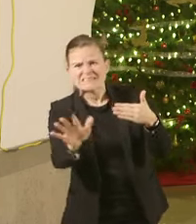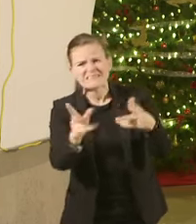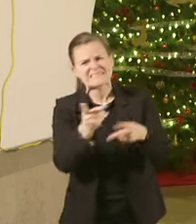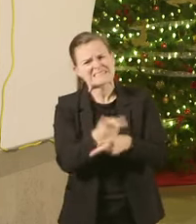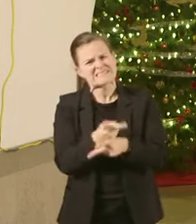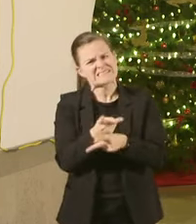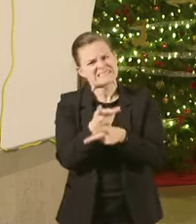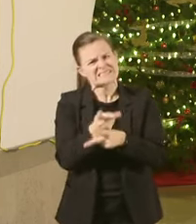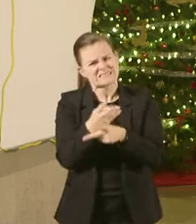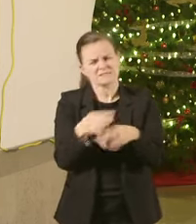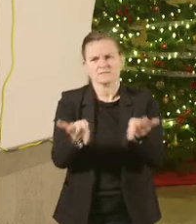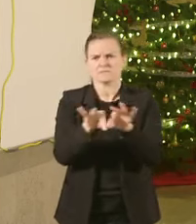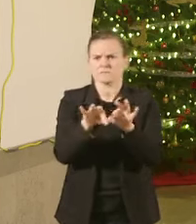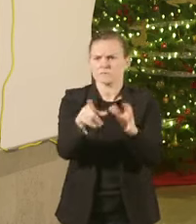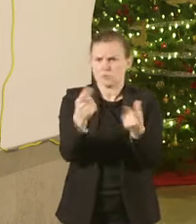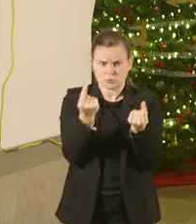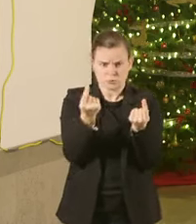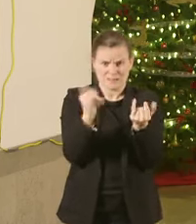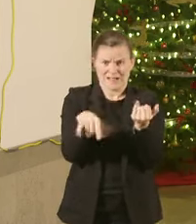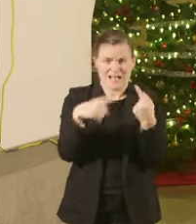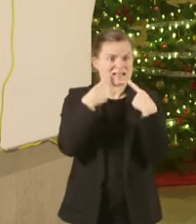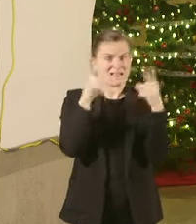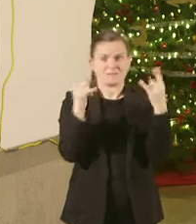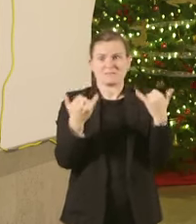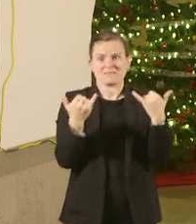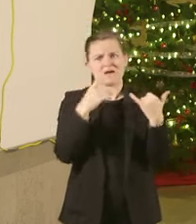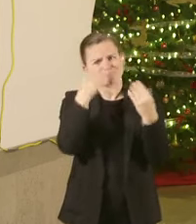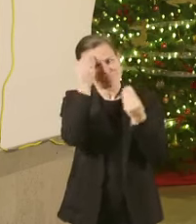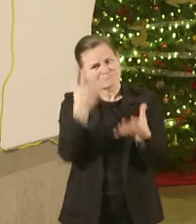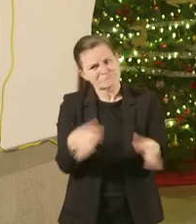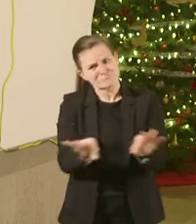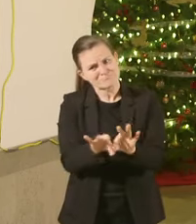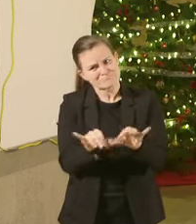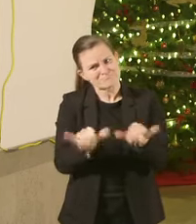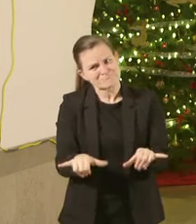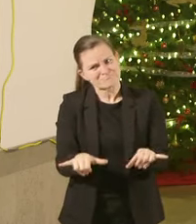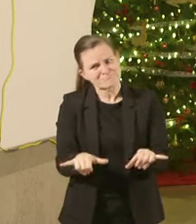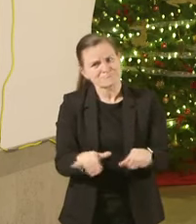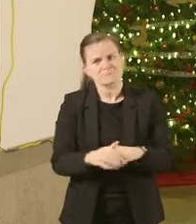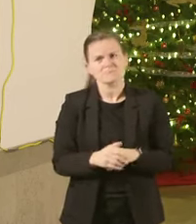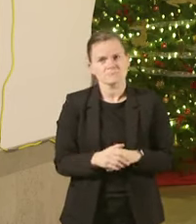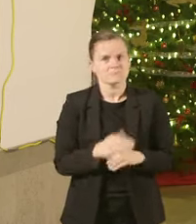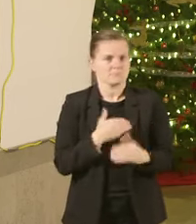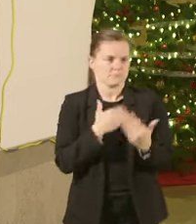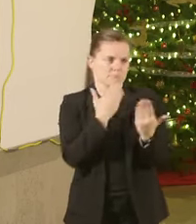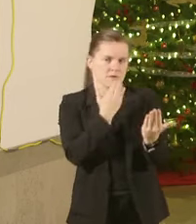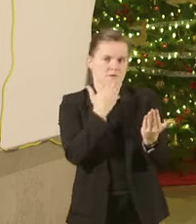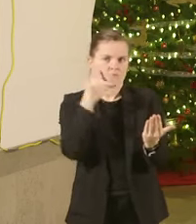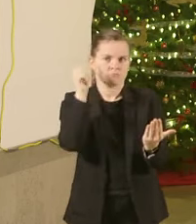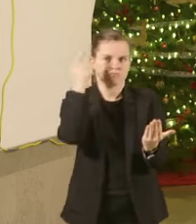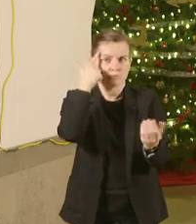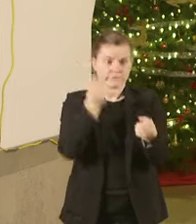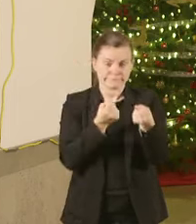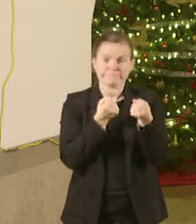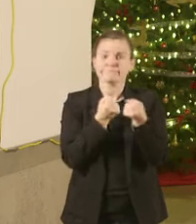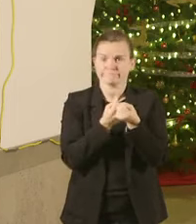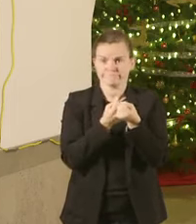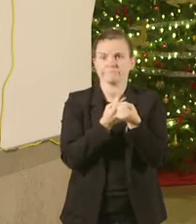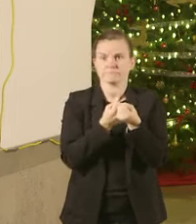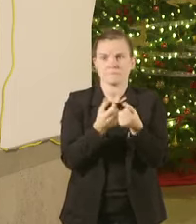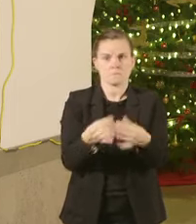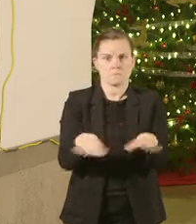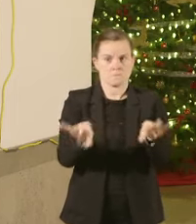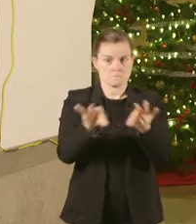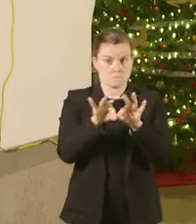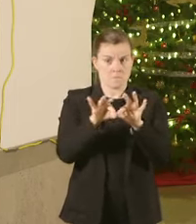so important so impactful so helpful We are grateful to Governor Parson support as we address a critical moment for the state's health